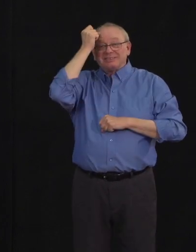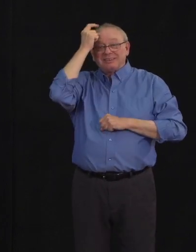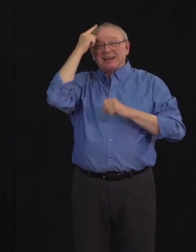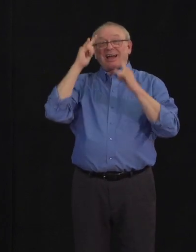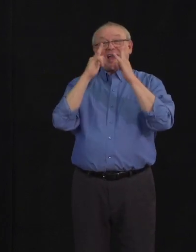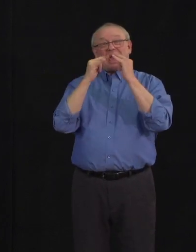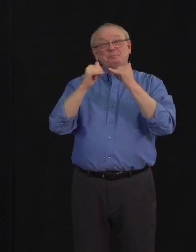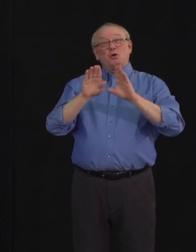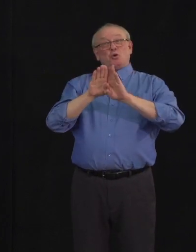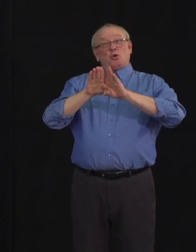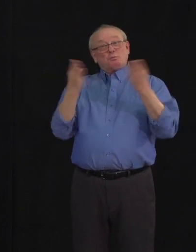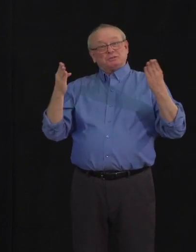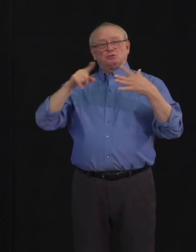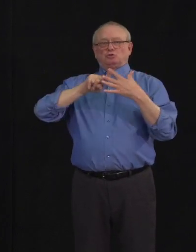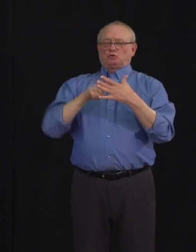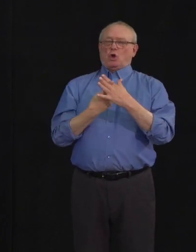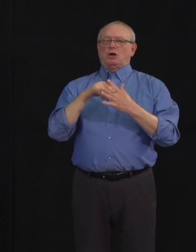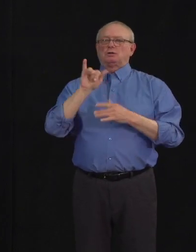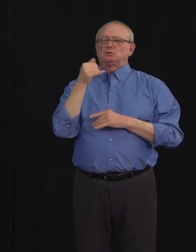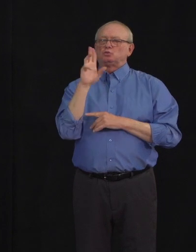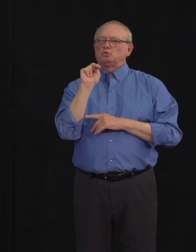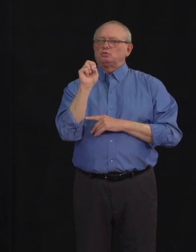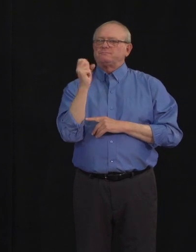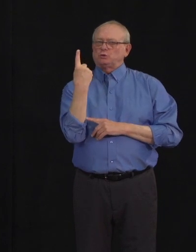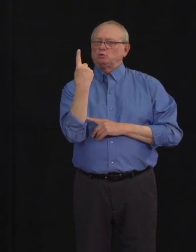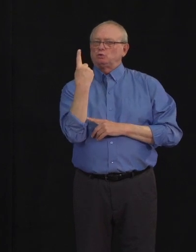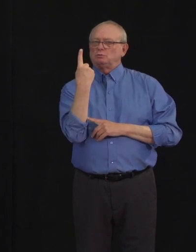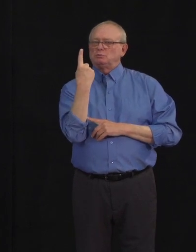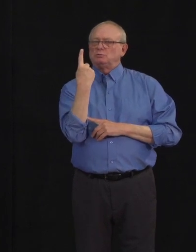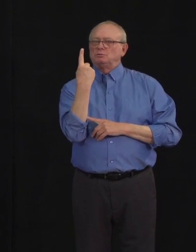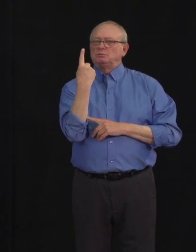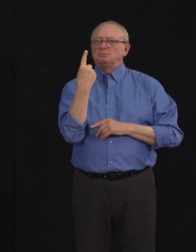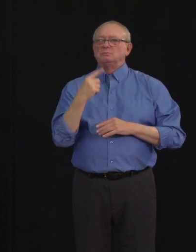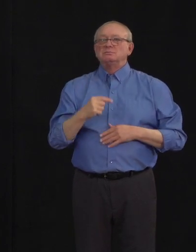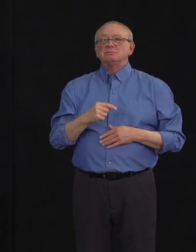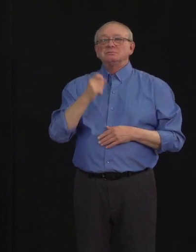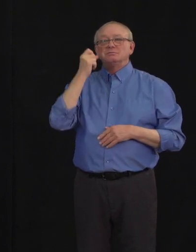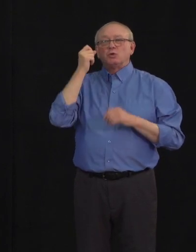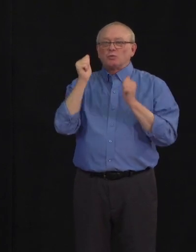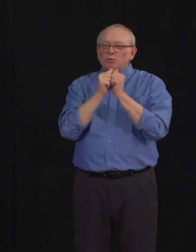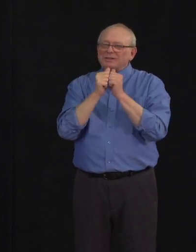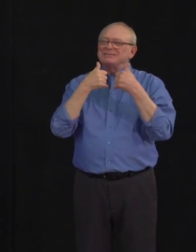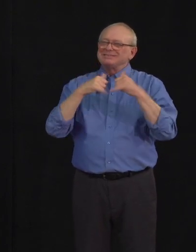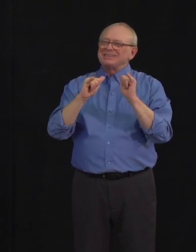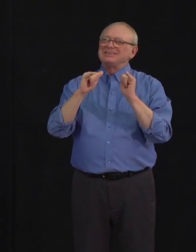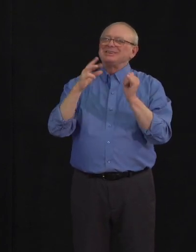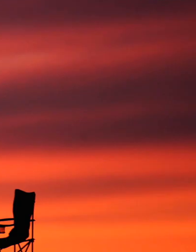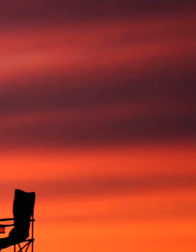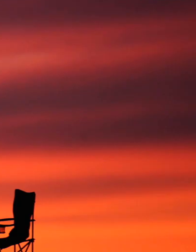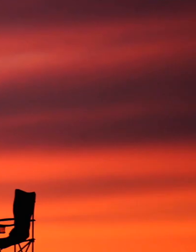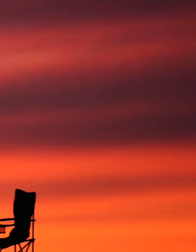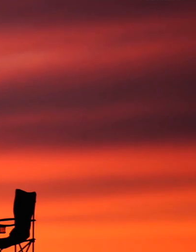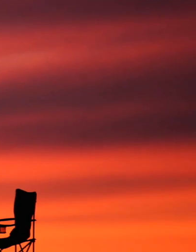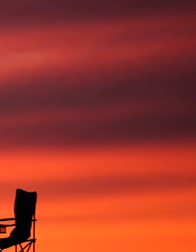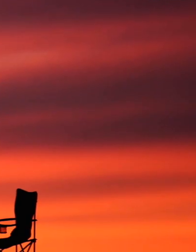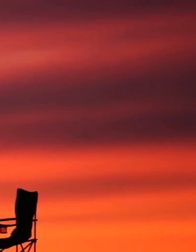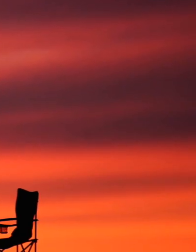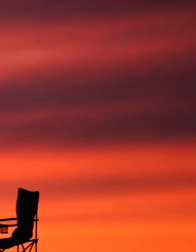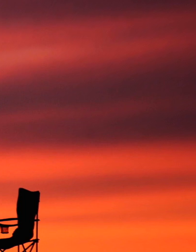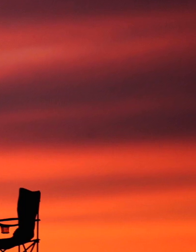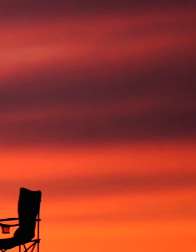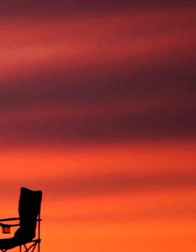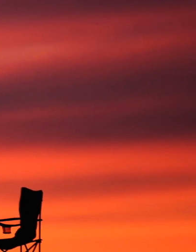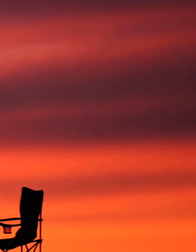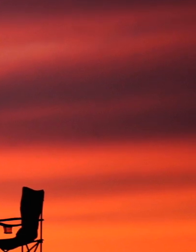There will be restrictions in place to ensure safety. Private and municipal campgrounds will be able to operate